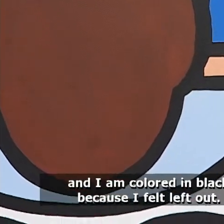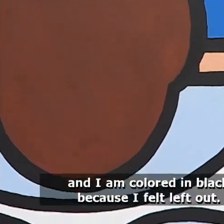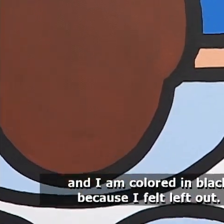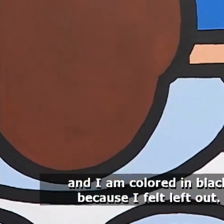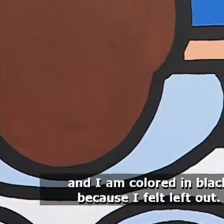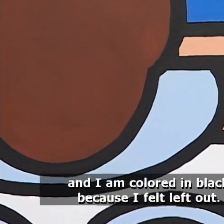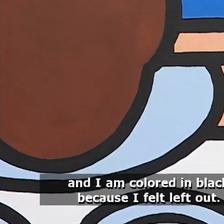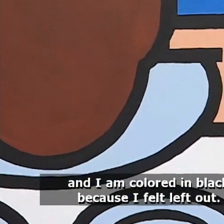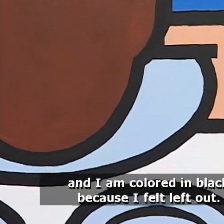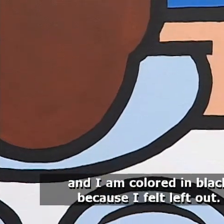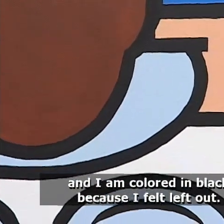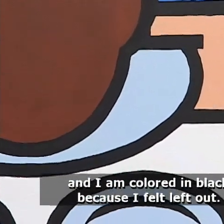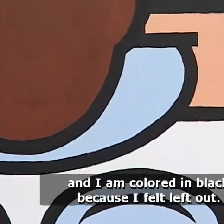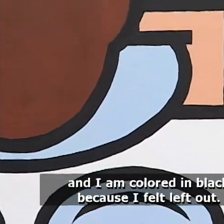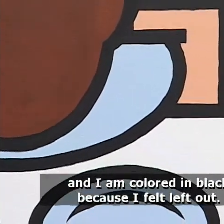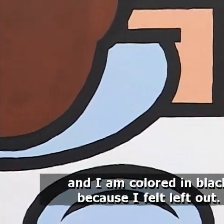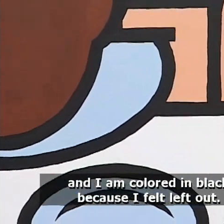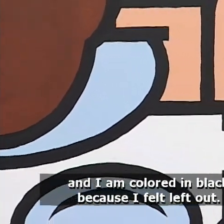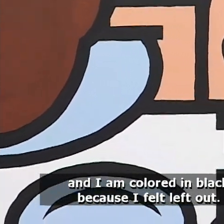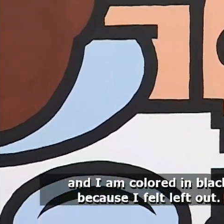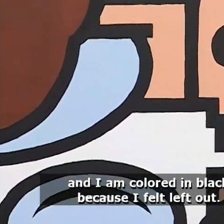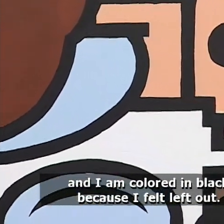And I am colored in black because I felt left out.